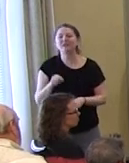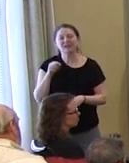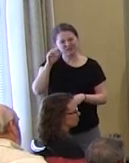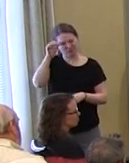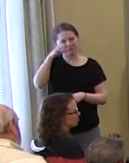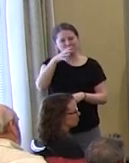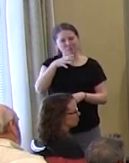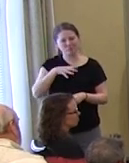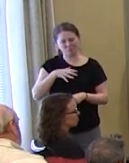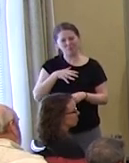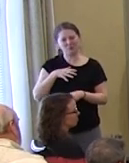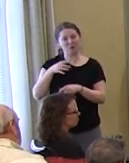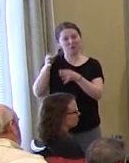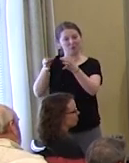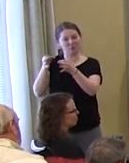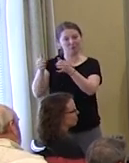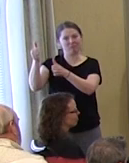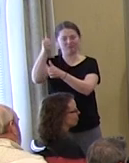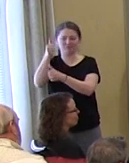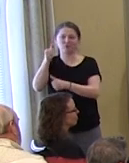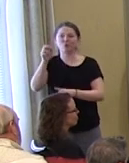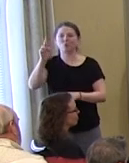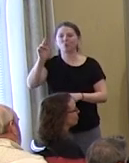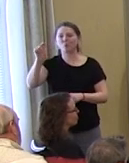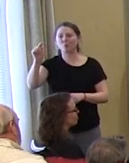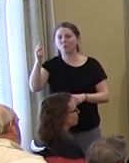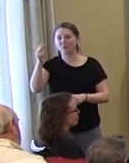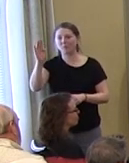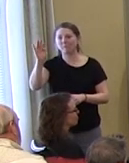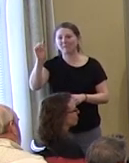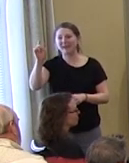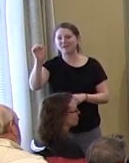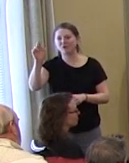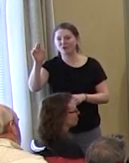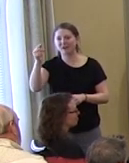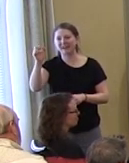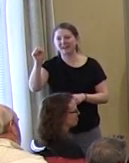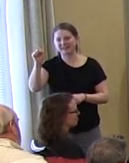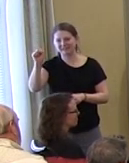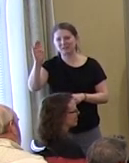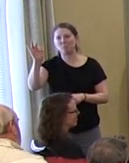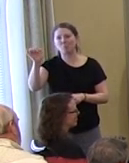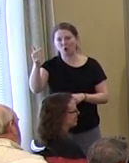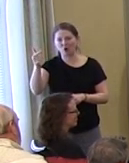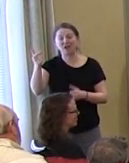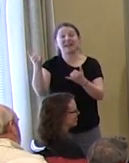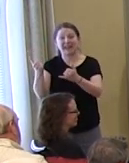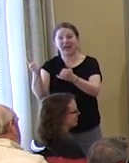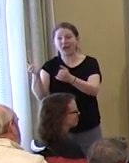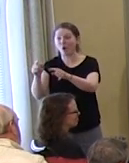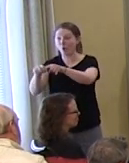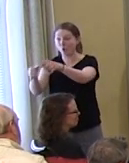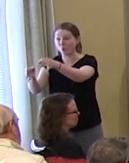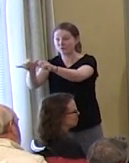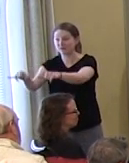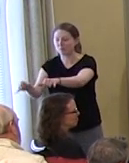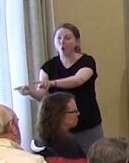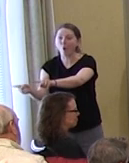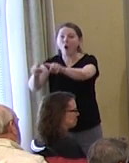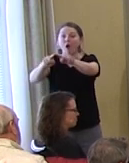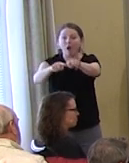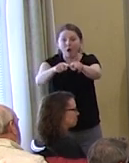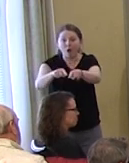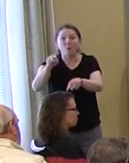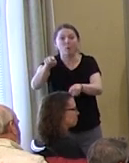has been elevated to a rock star superhero. Now she's the messiah that's going to save us. We can all be okay